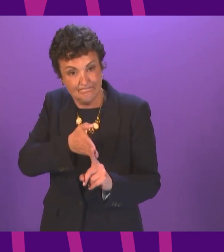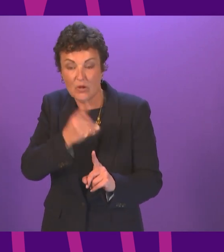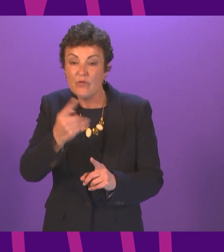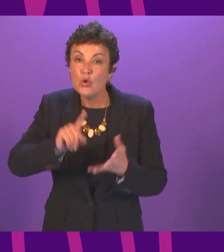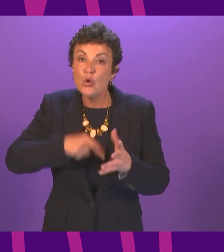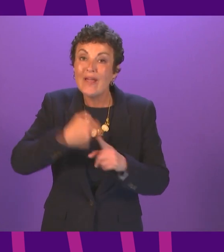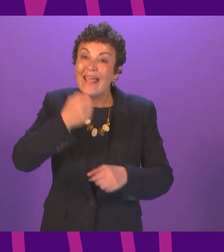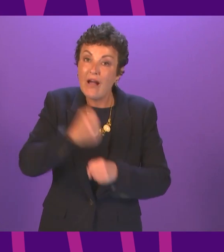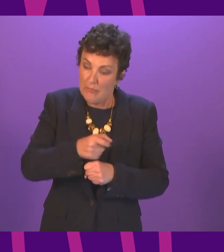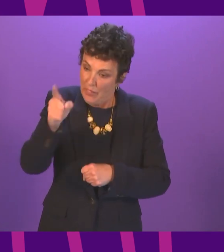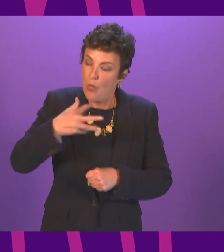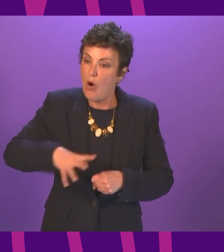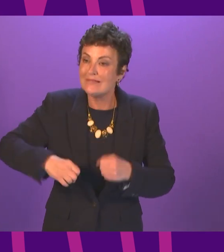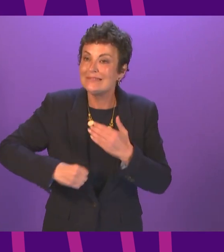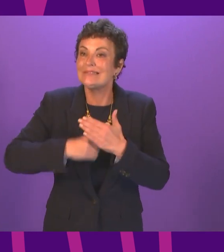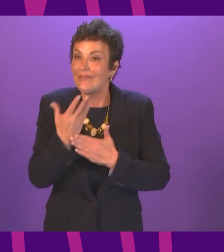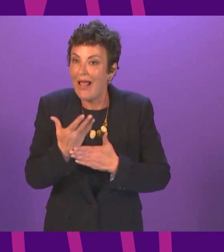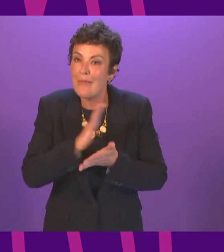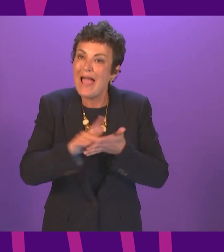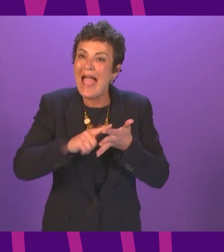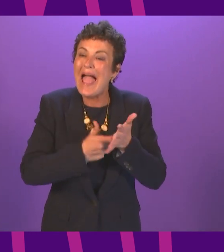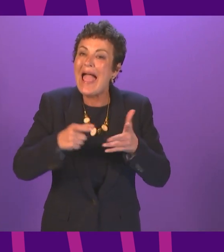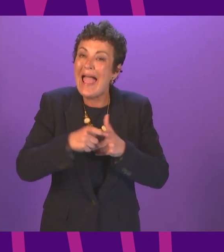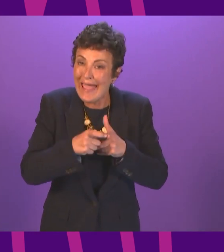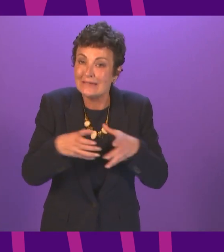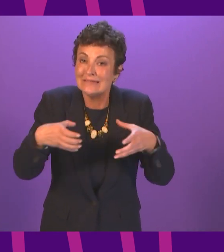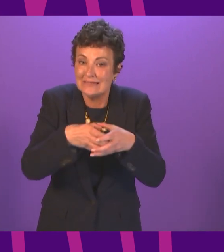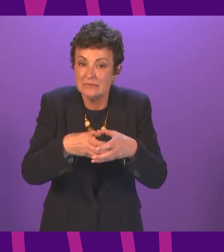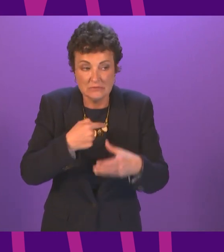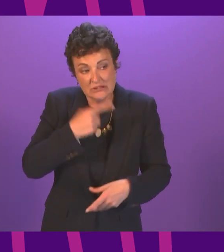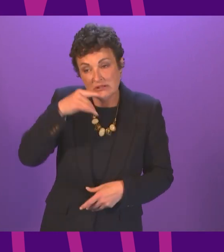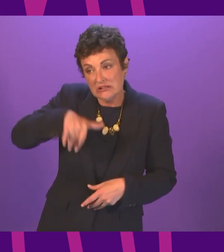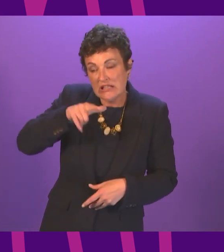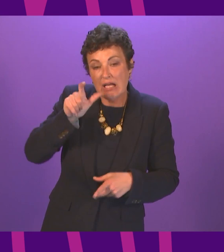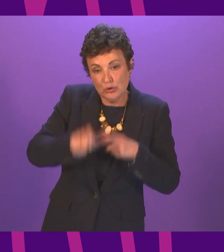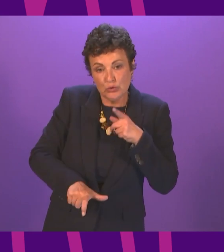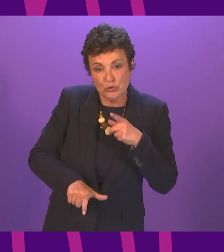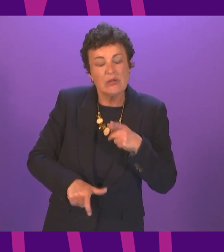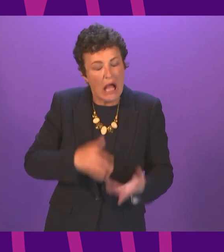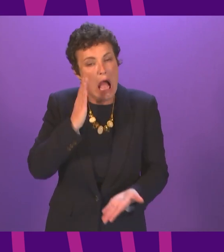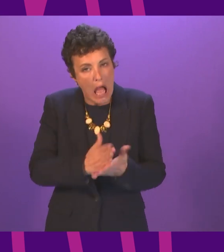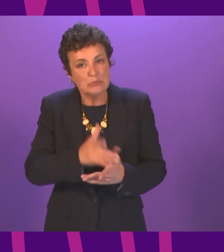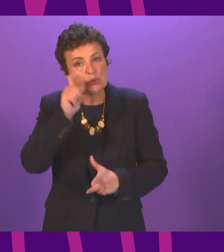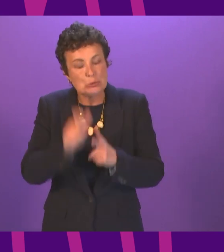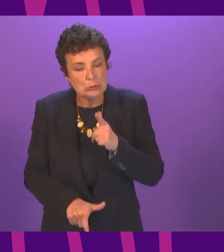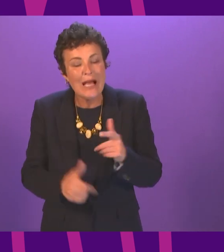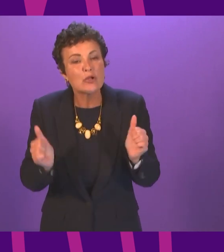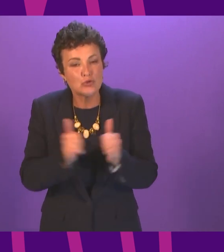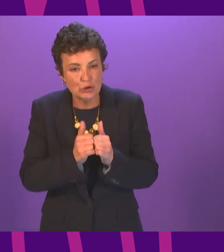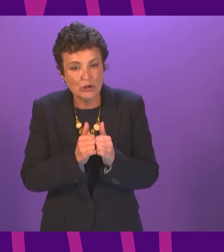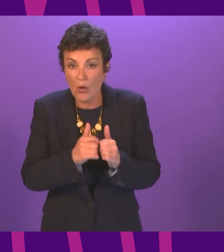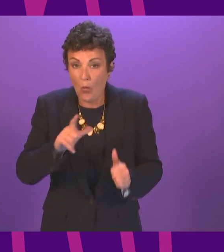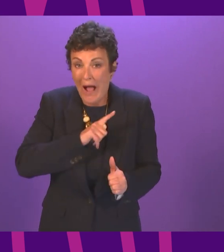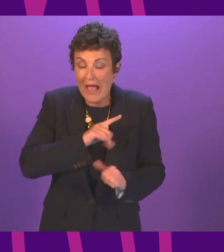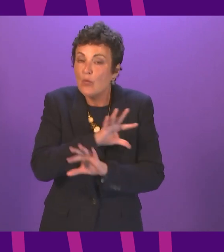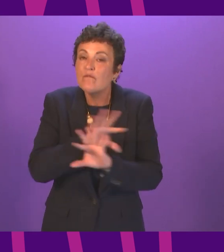to this disease Jason Leach response I do I absolutely agree with him because we have